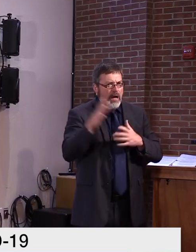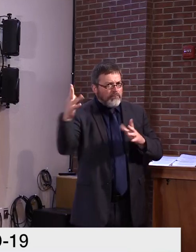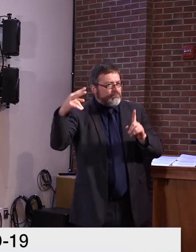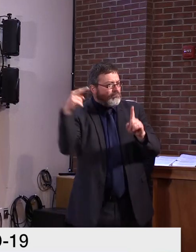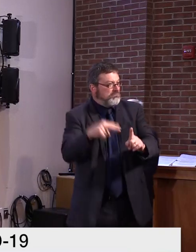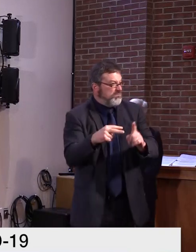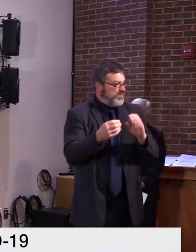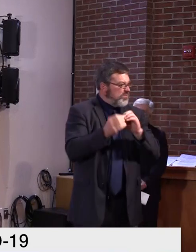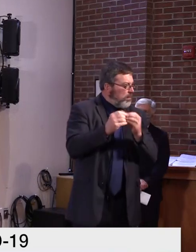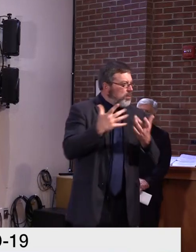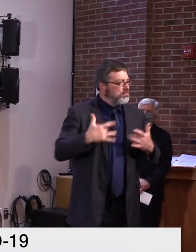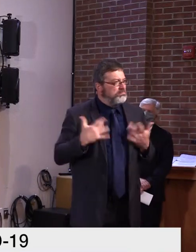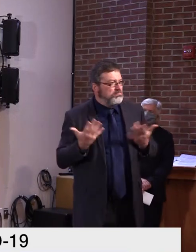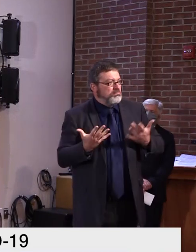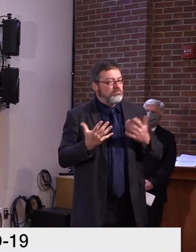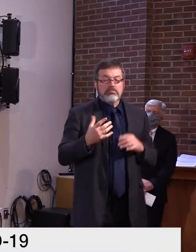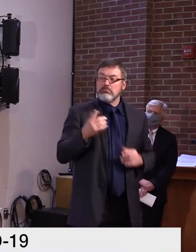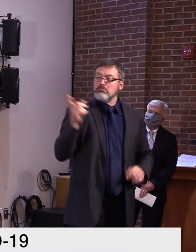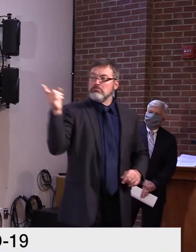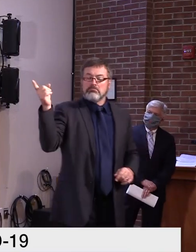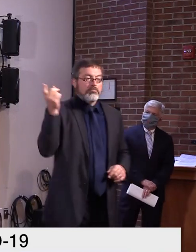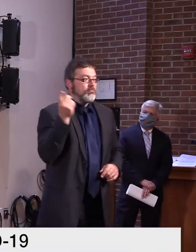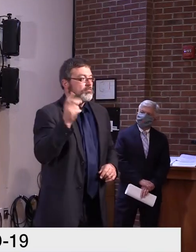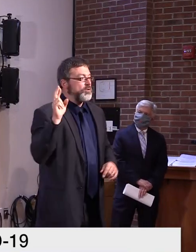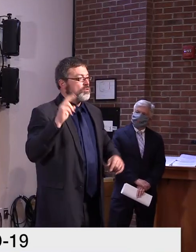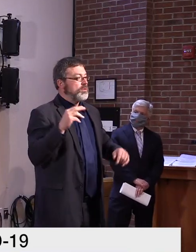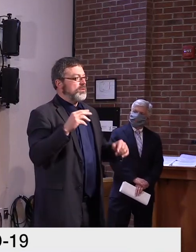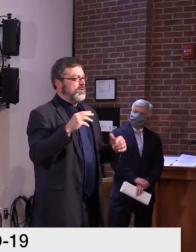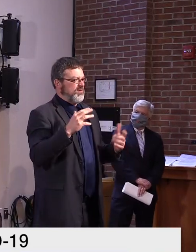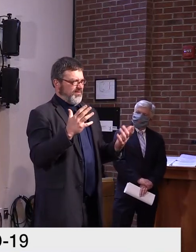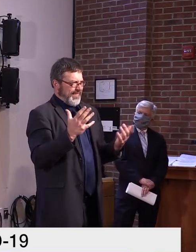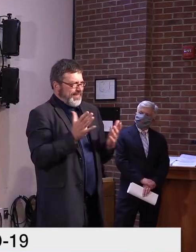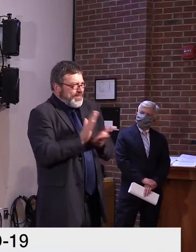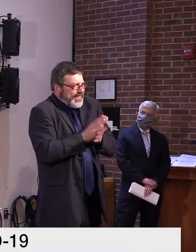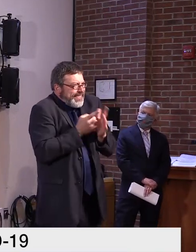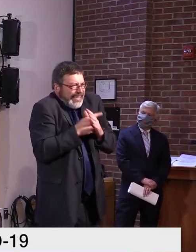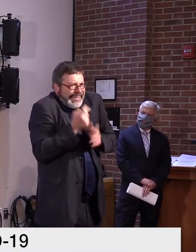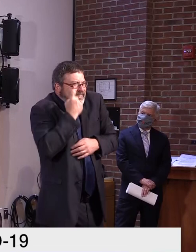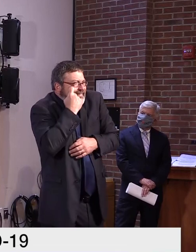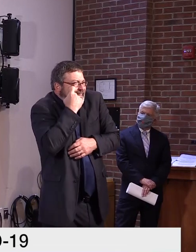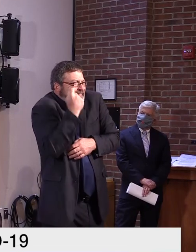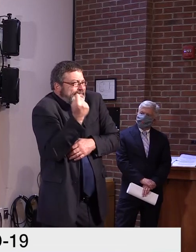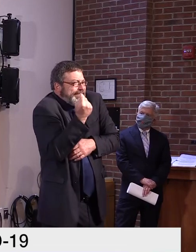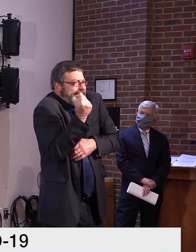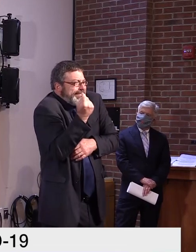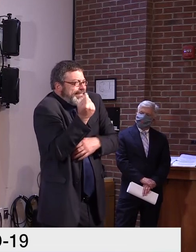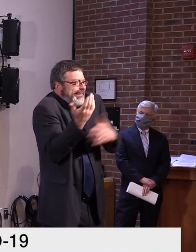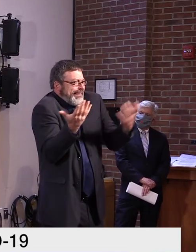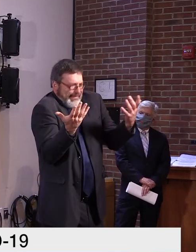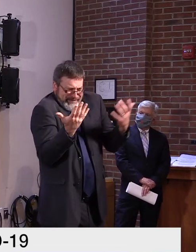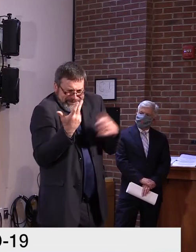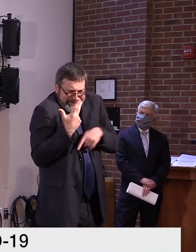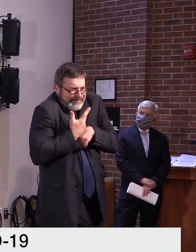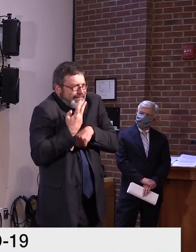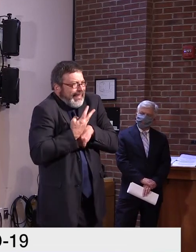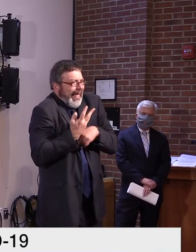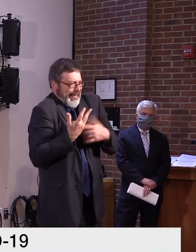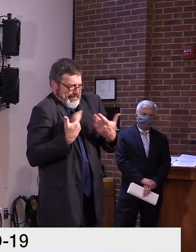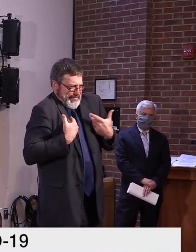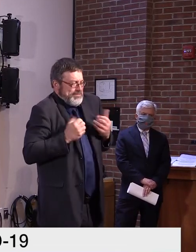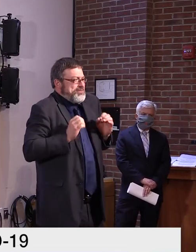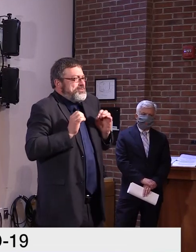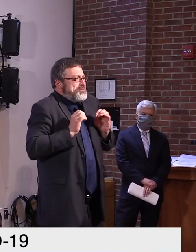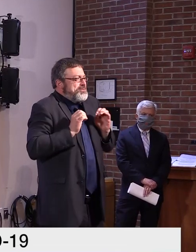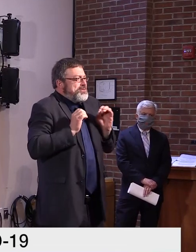since we're not testing everybody there, we don't have any data, um, and so we'll have to wait a little bit longer for that